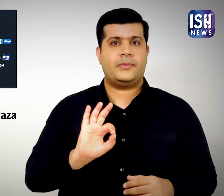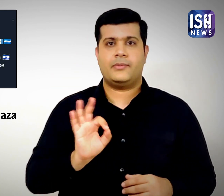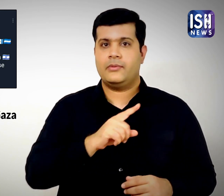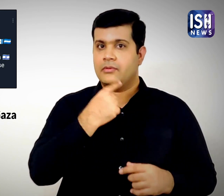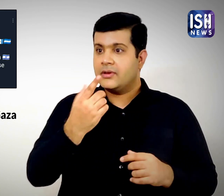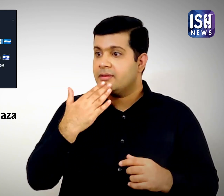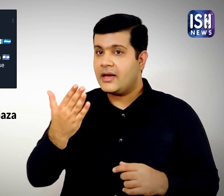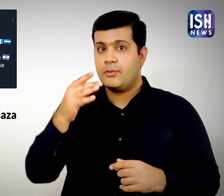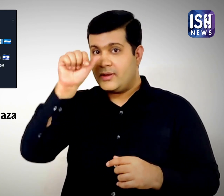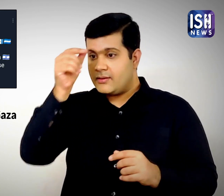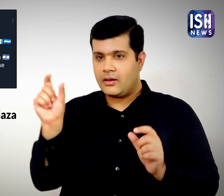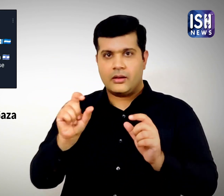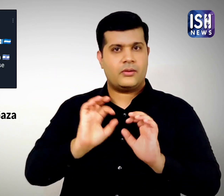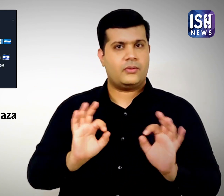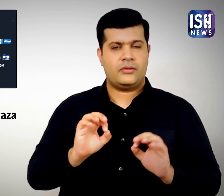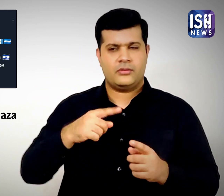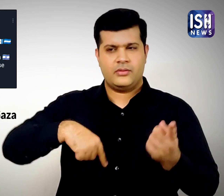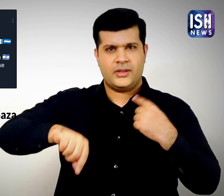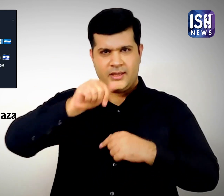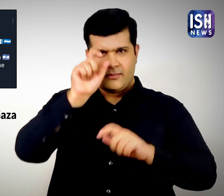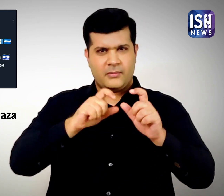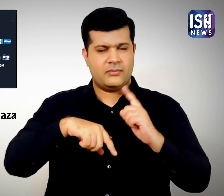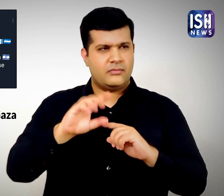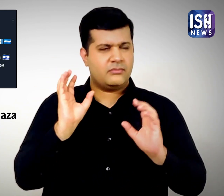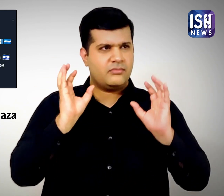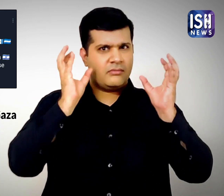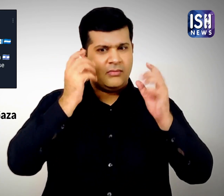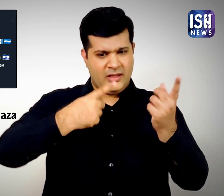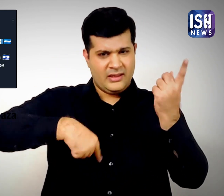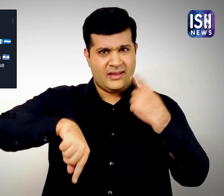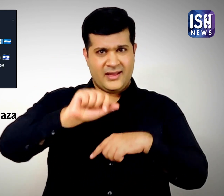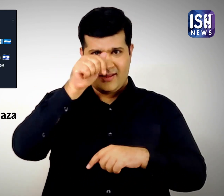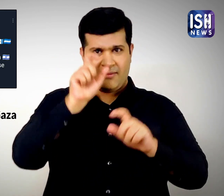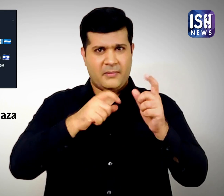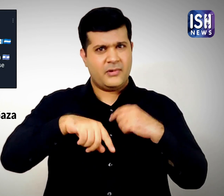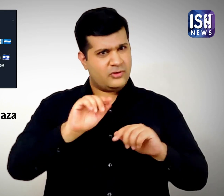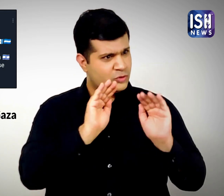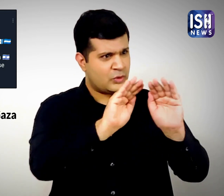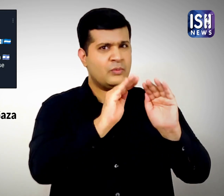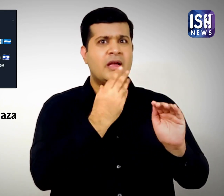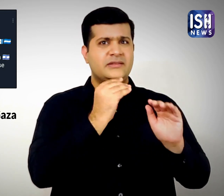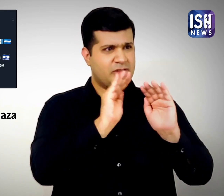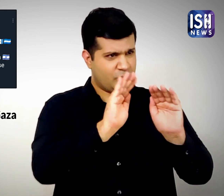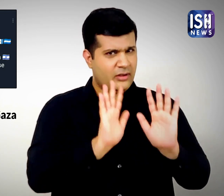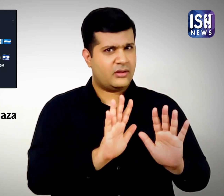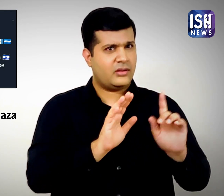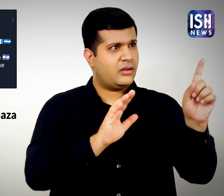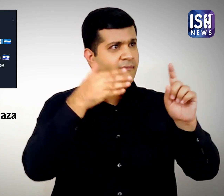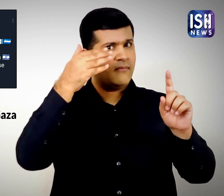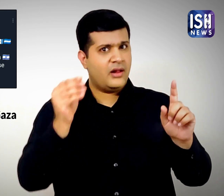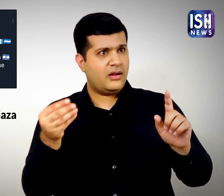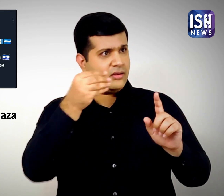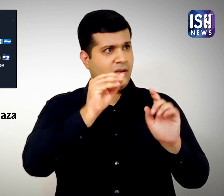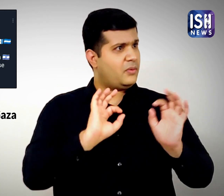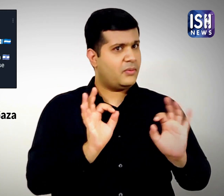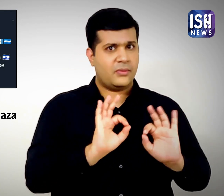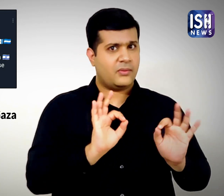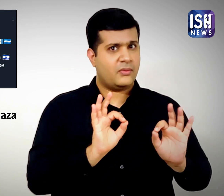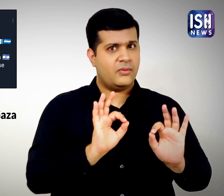However, he did not include the Indian flag in this thank you post. Many are upset that even though many Indians have pledged their support to